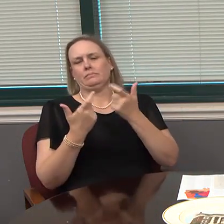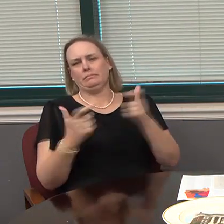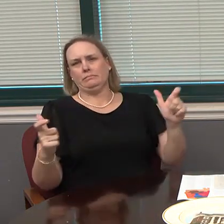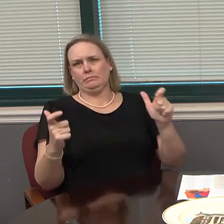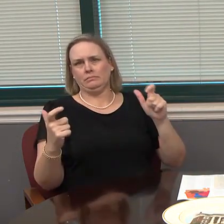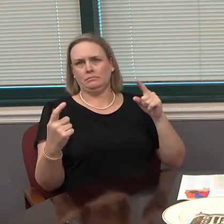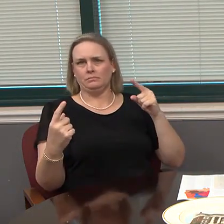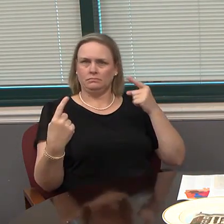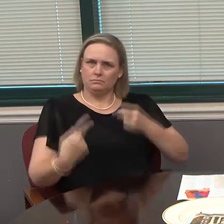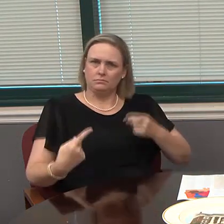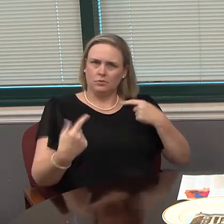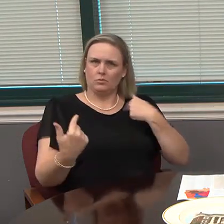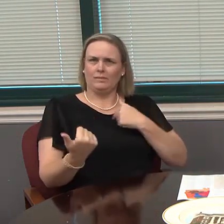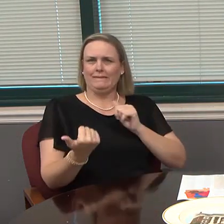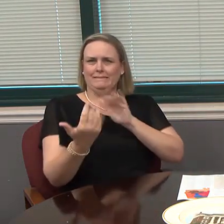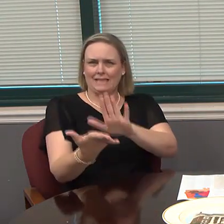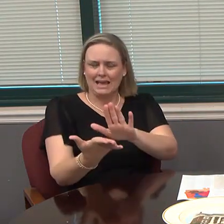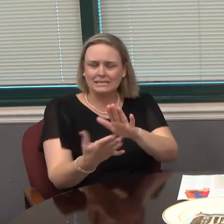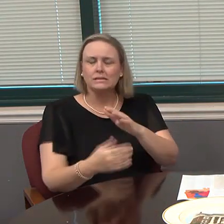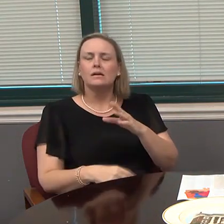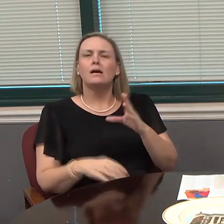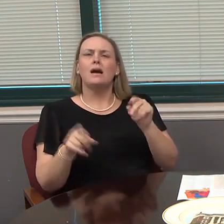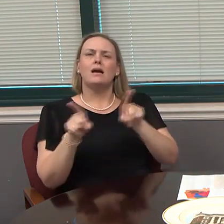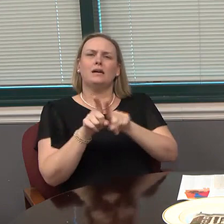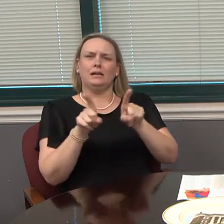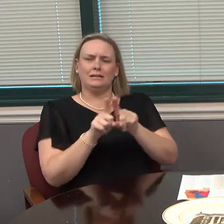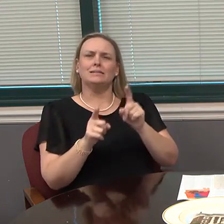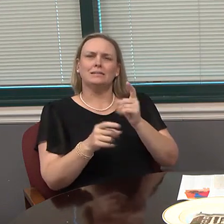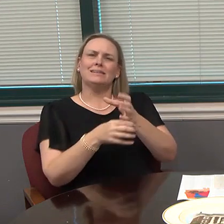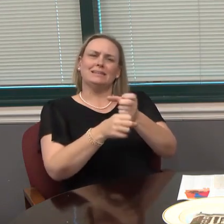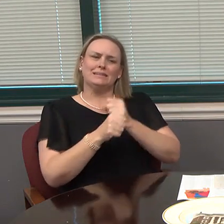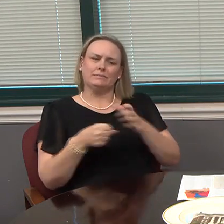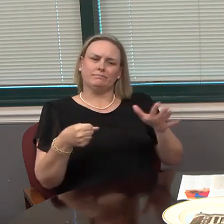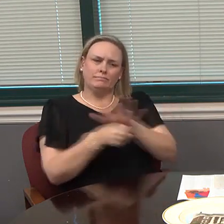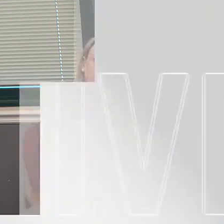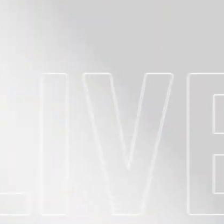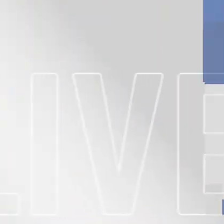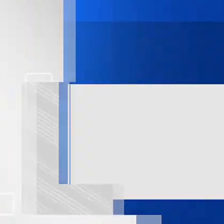clubs or any other event that they might want to be involved in it.